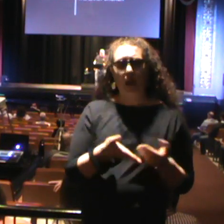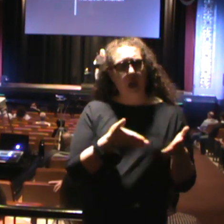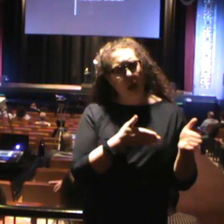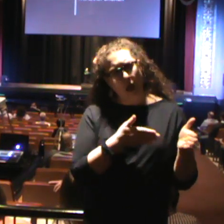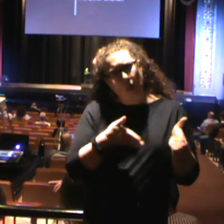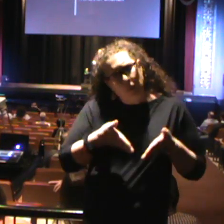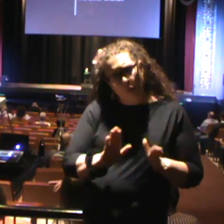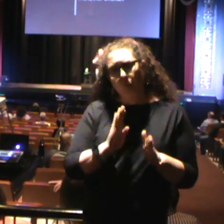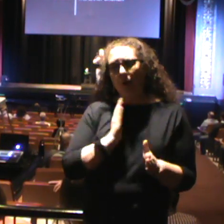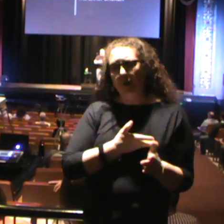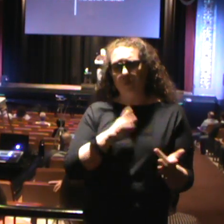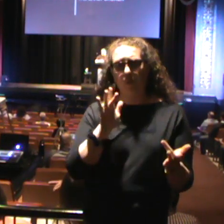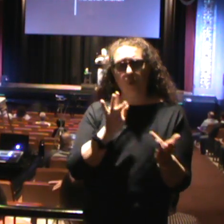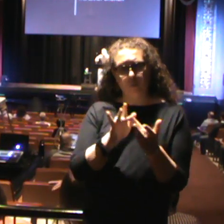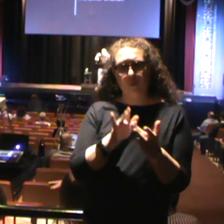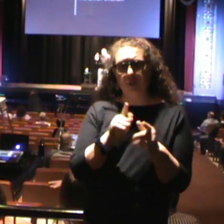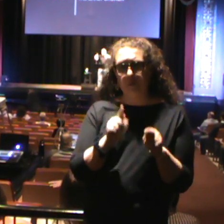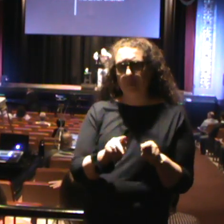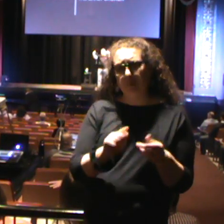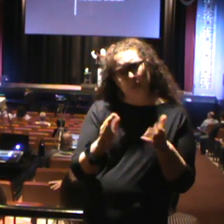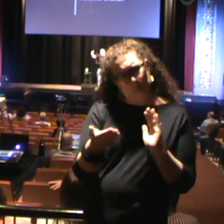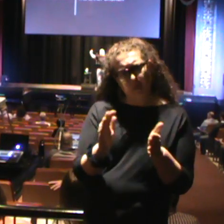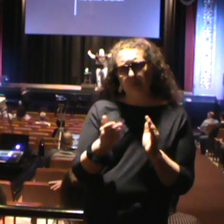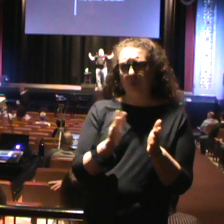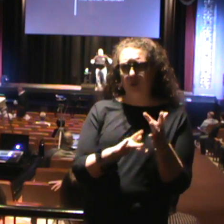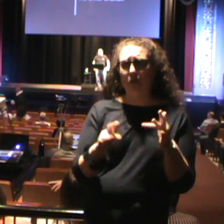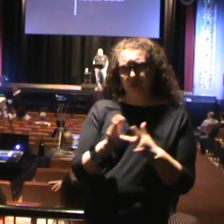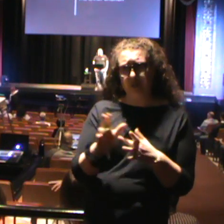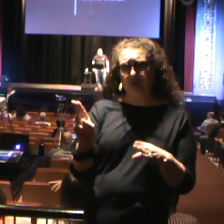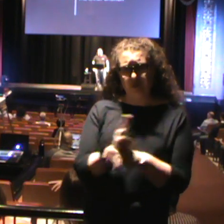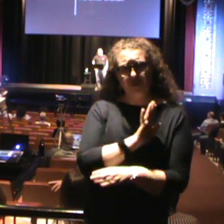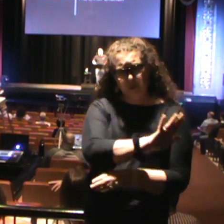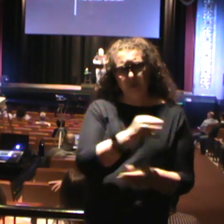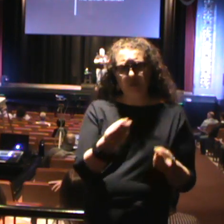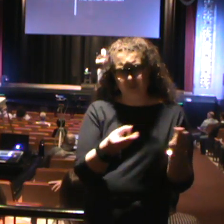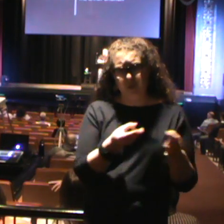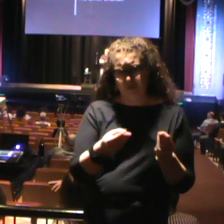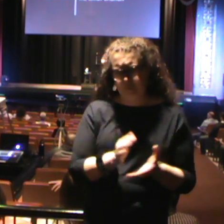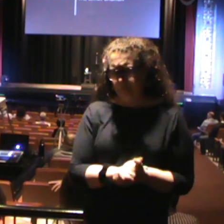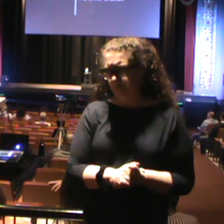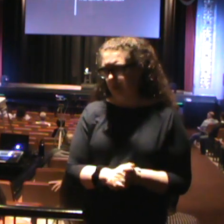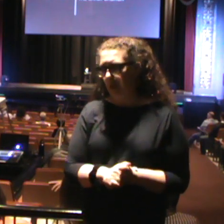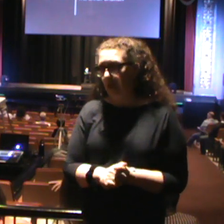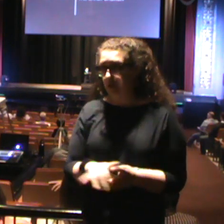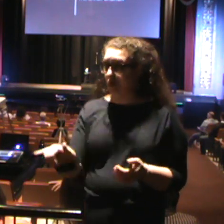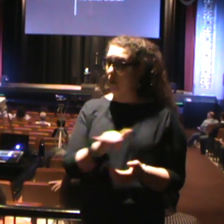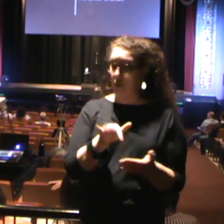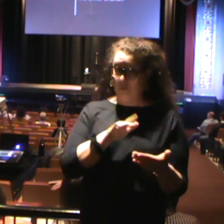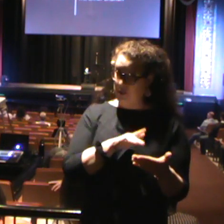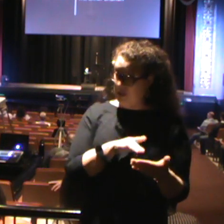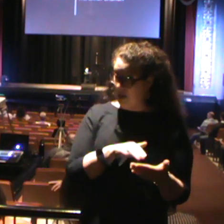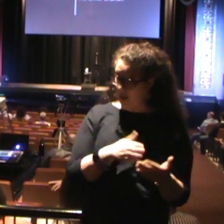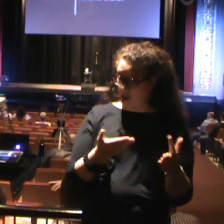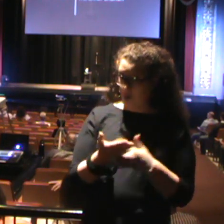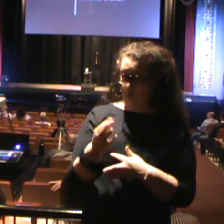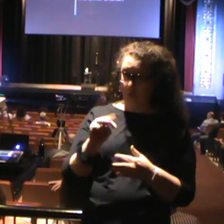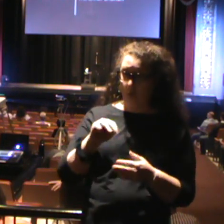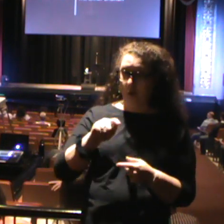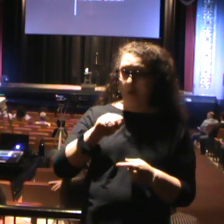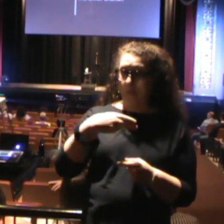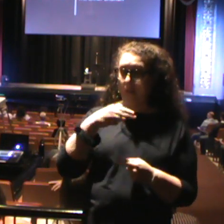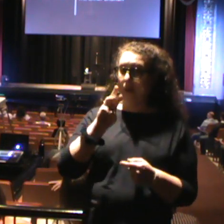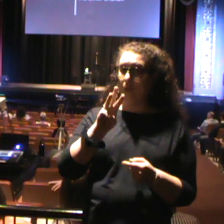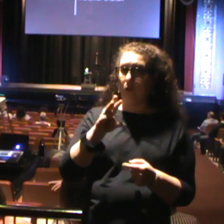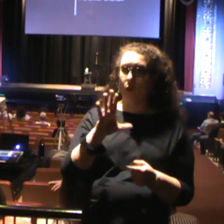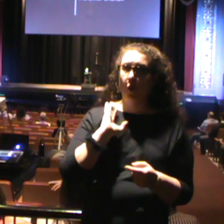reach people is also similar to what Jesus used in His ministry. So we look as we study through Matthew. We learn that Jesus came